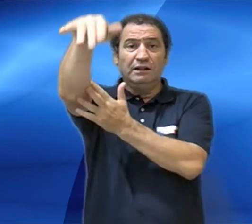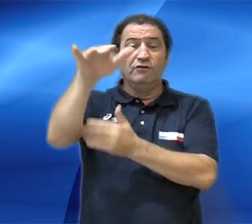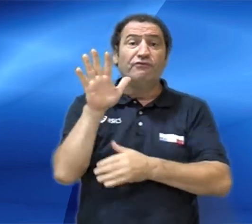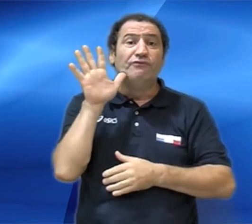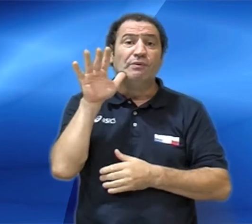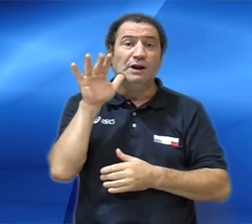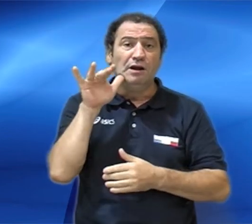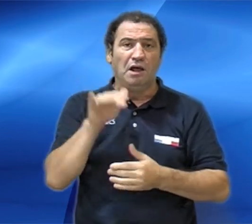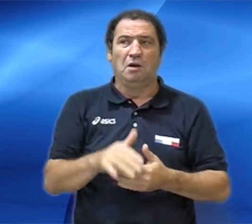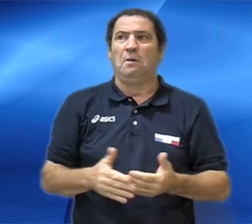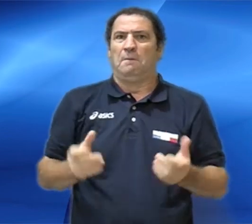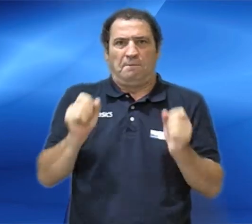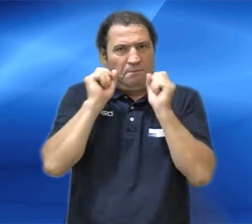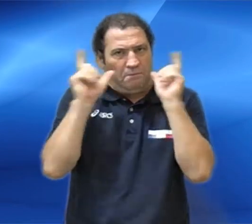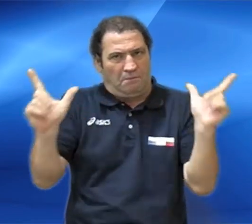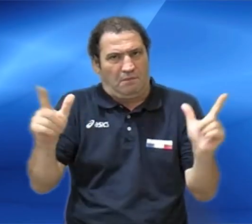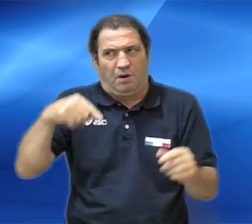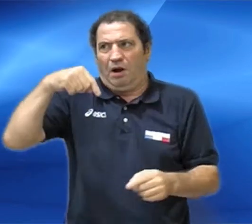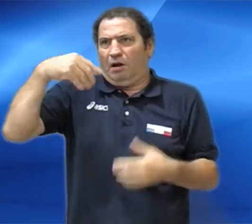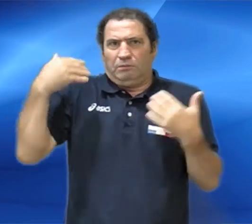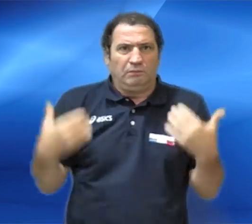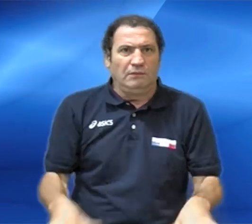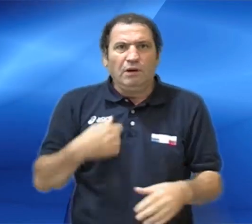It is more badass!